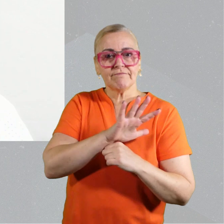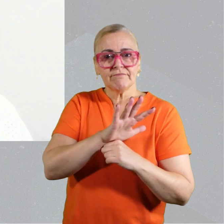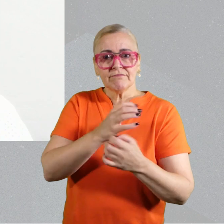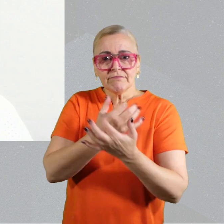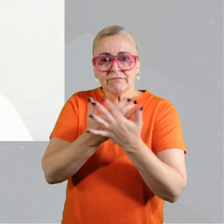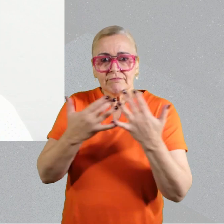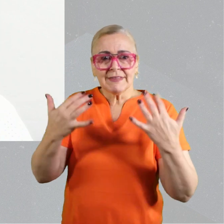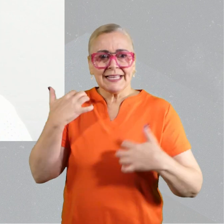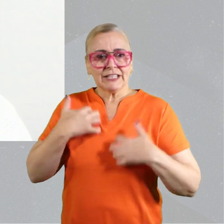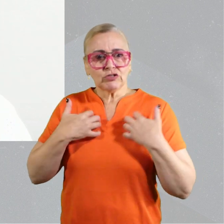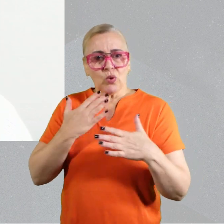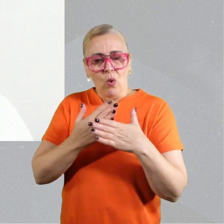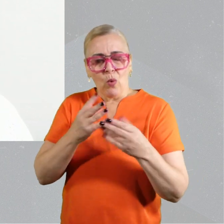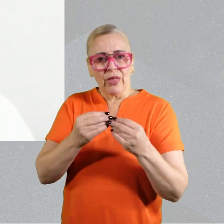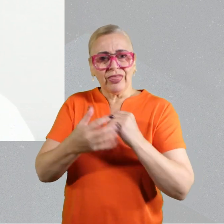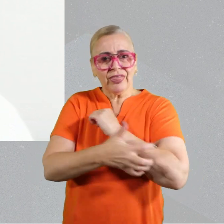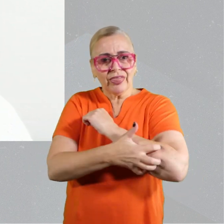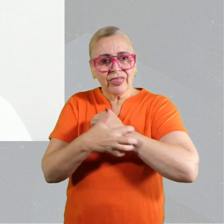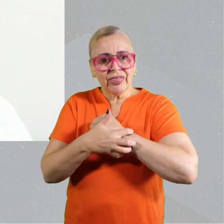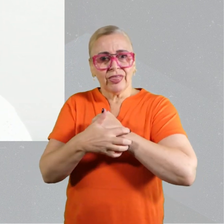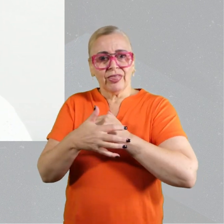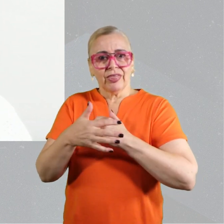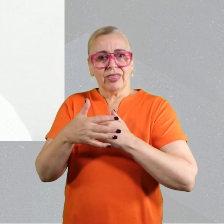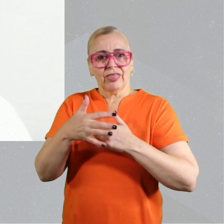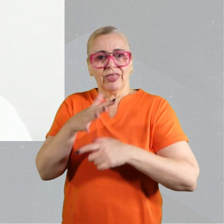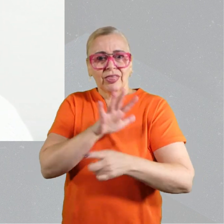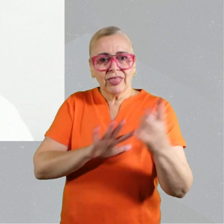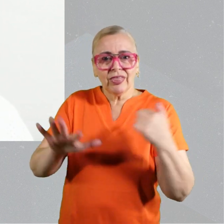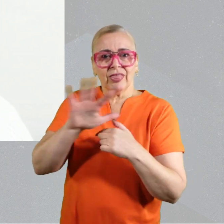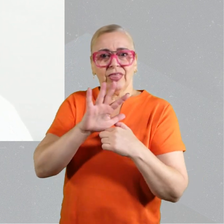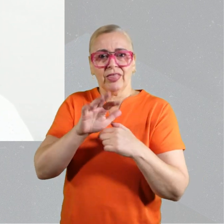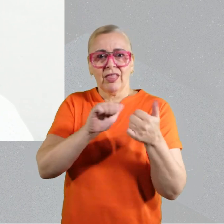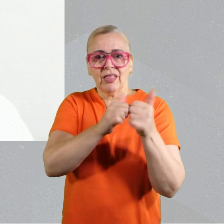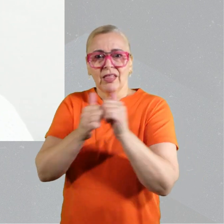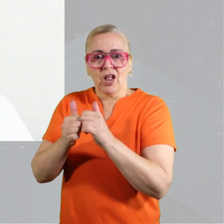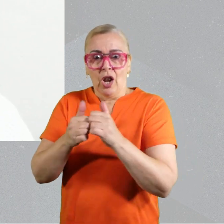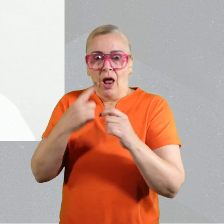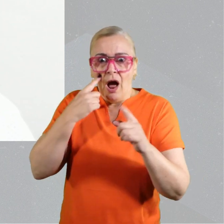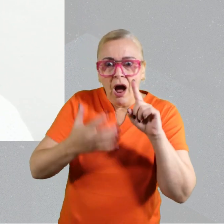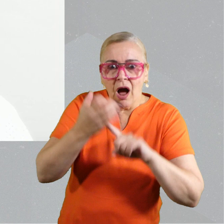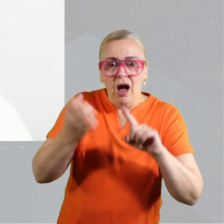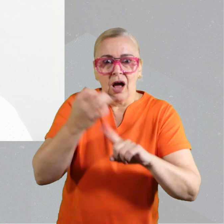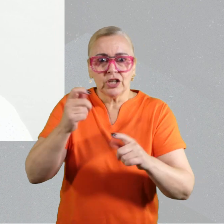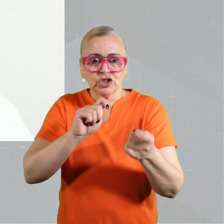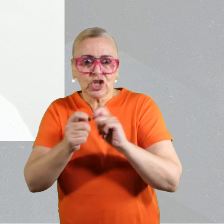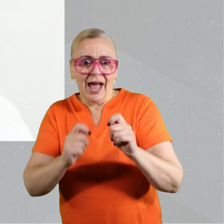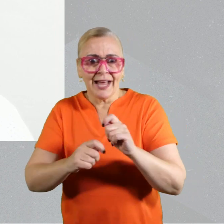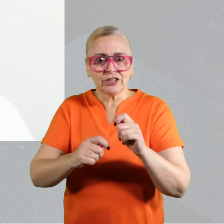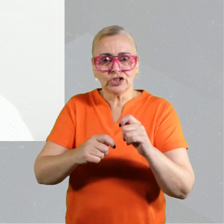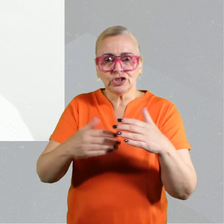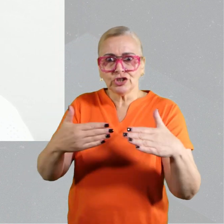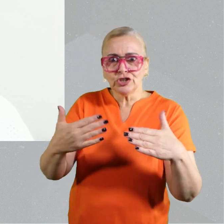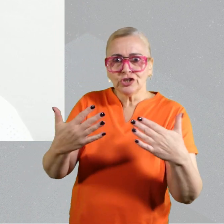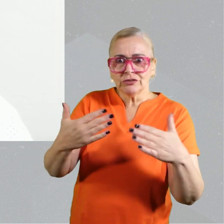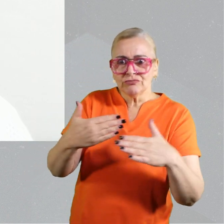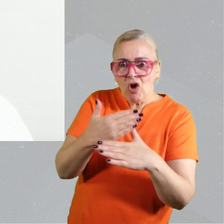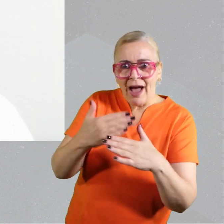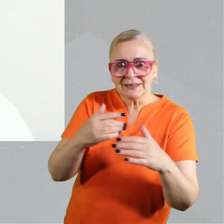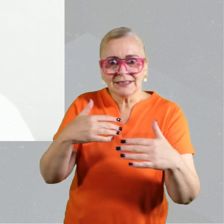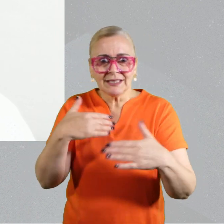lately that the next discovery in the cancer space is likely going to be from low-middle income country. And